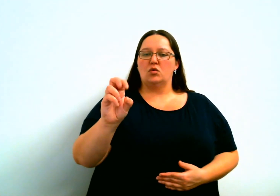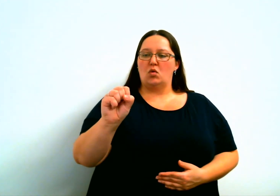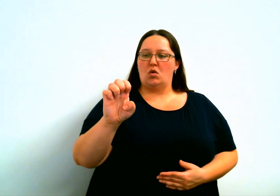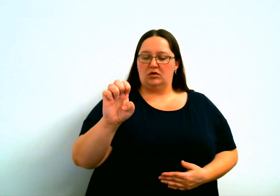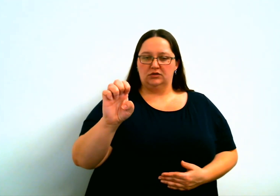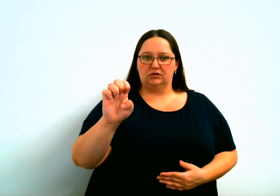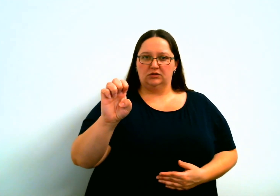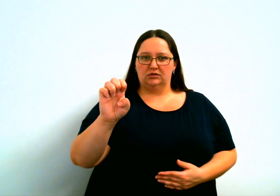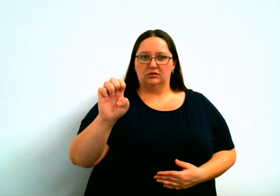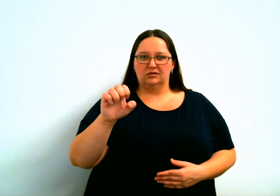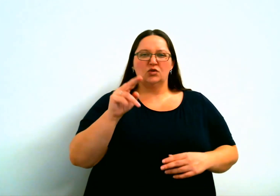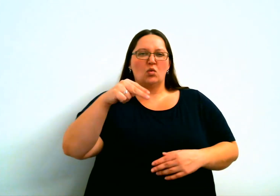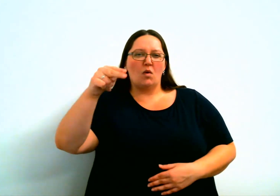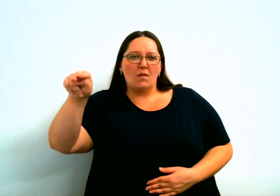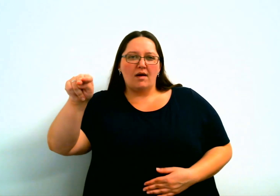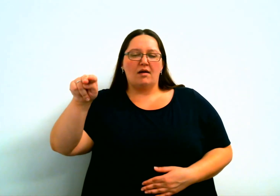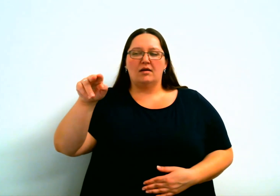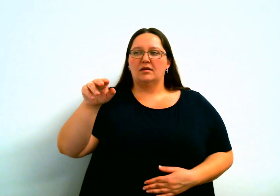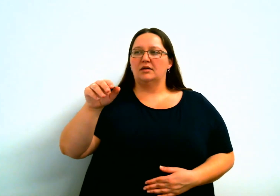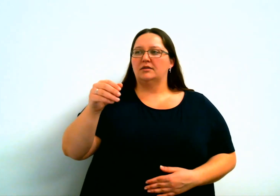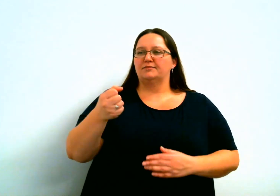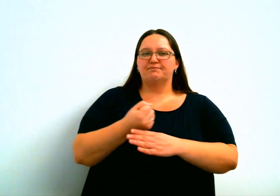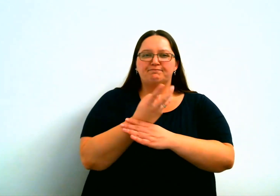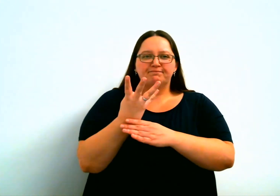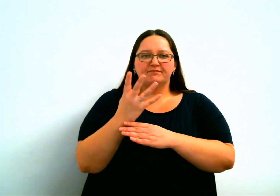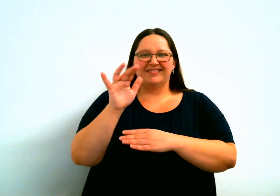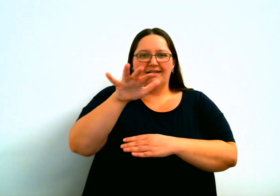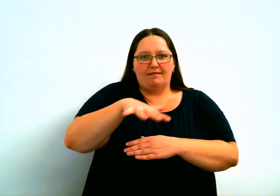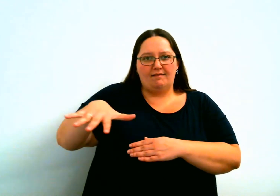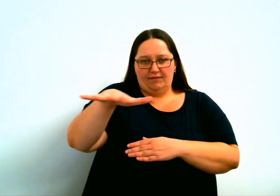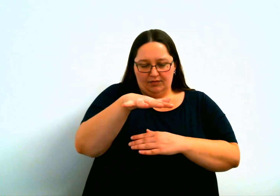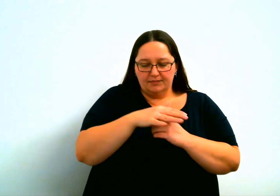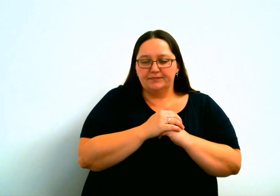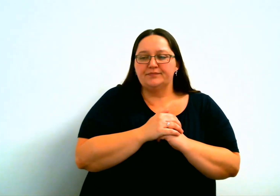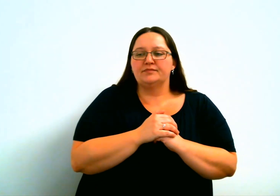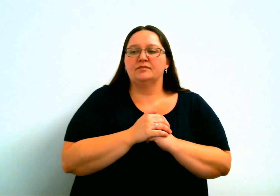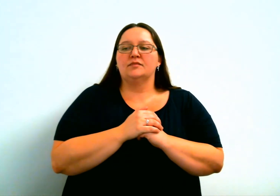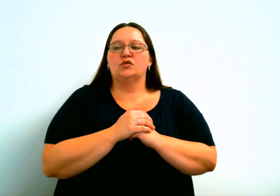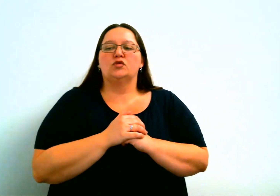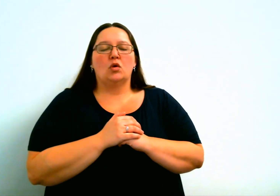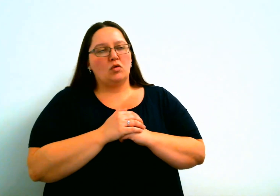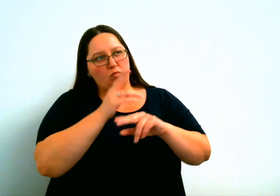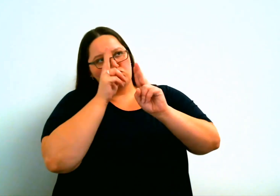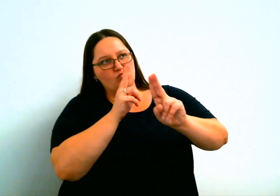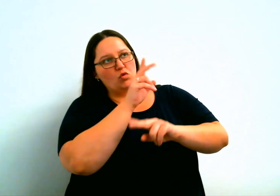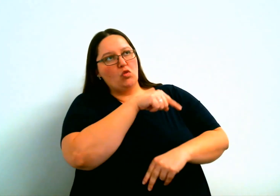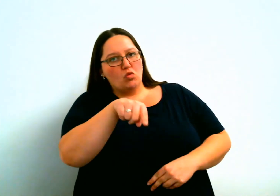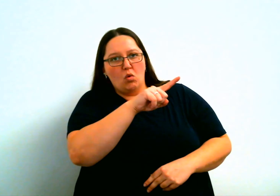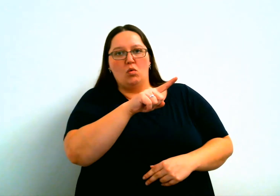Some of the days of the week were also named after the Norse gods, like Norway, Scandinavia, that kind of area.